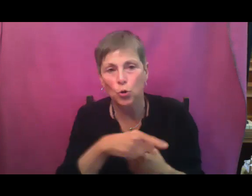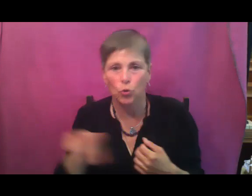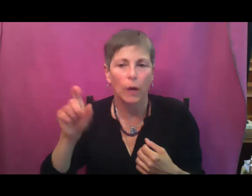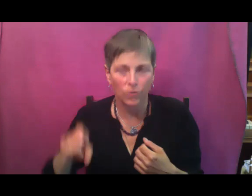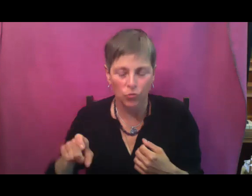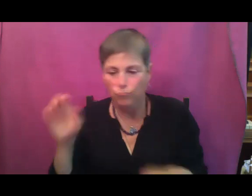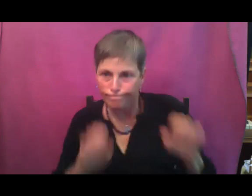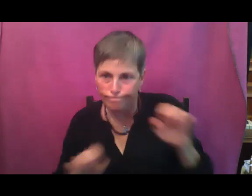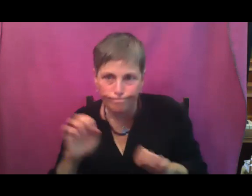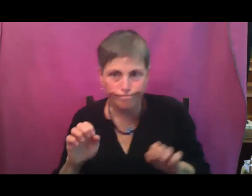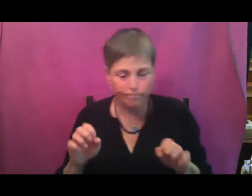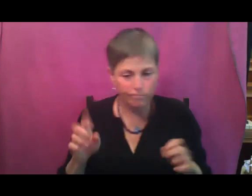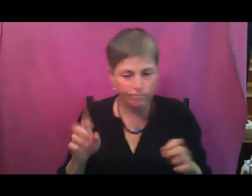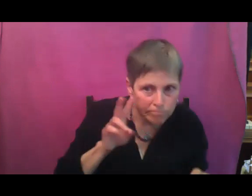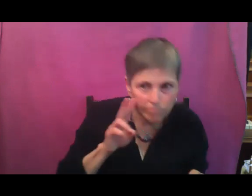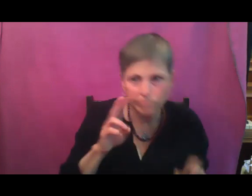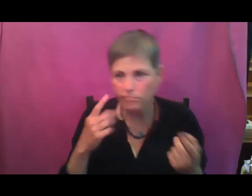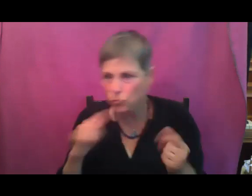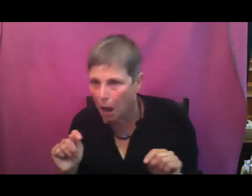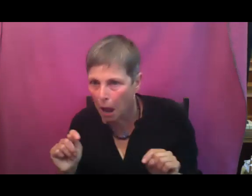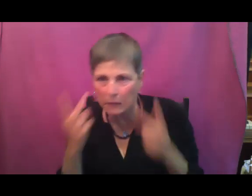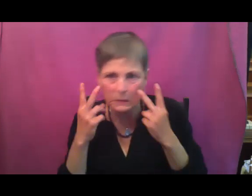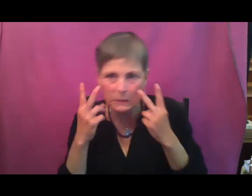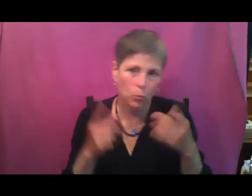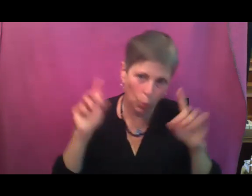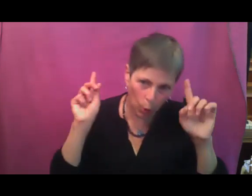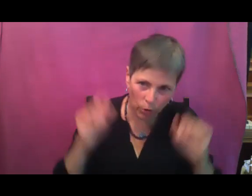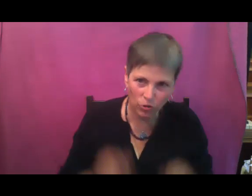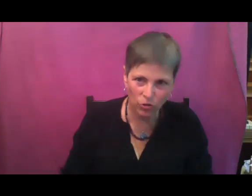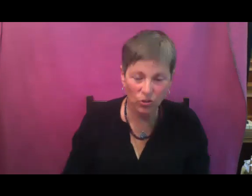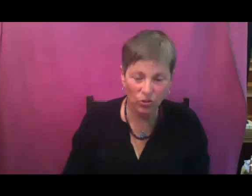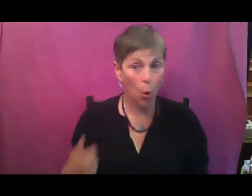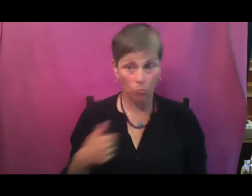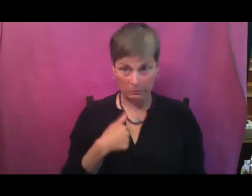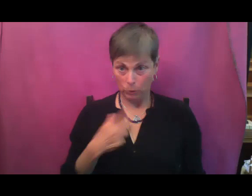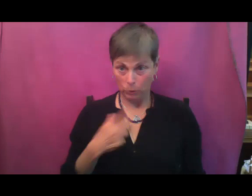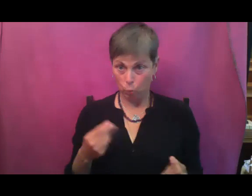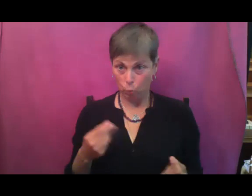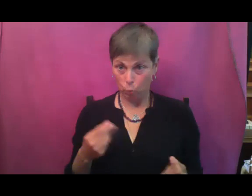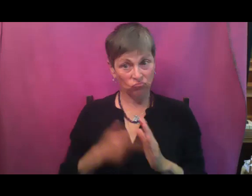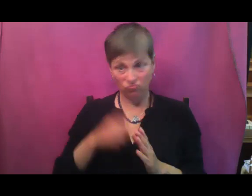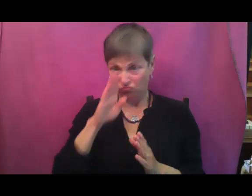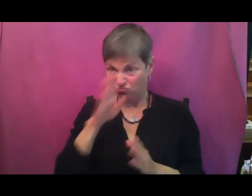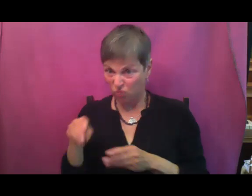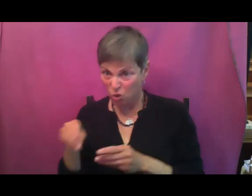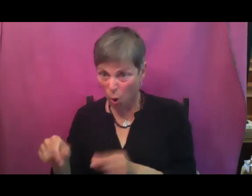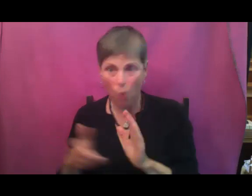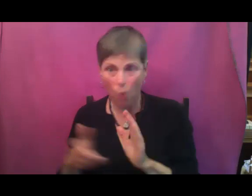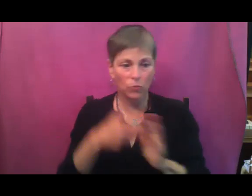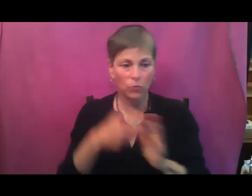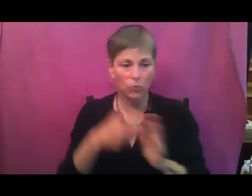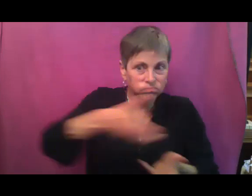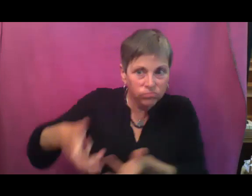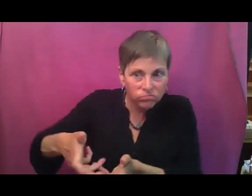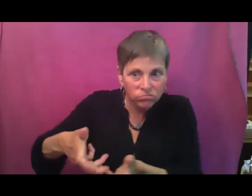of direct sowing some, and then we transplant some that are small just to hedge our bets. And then we have another succession